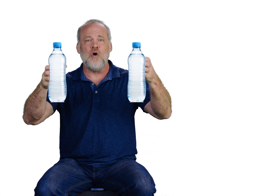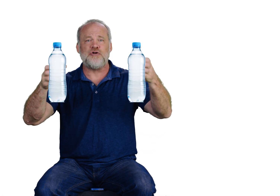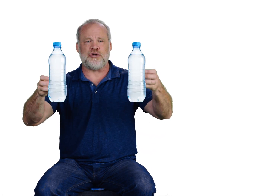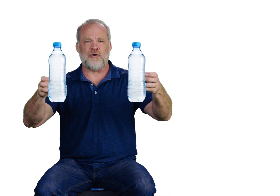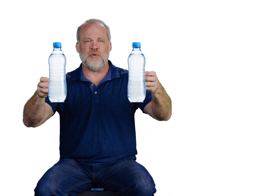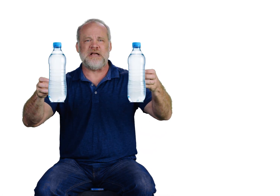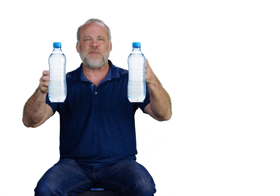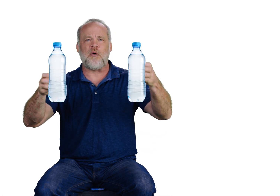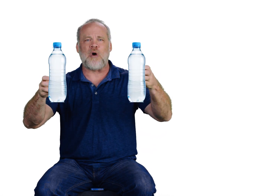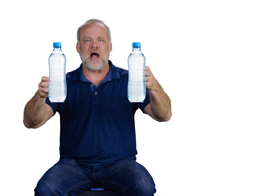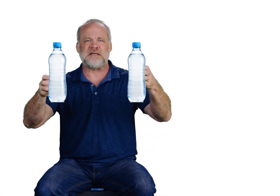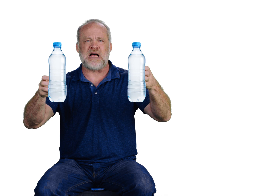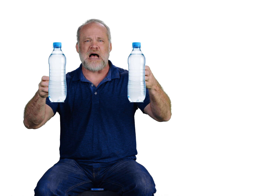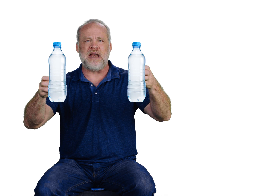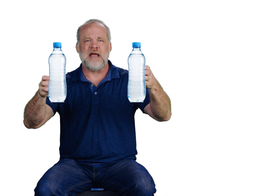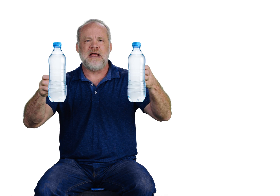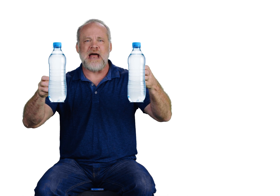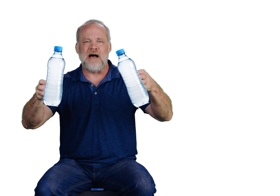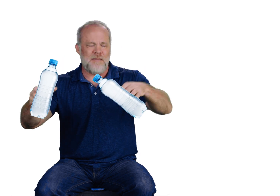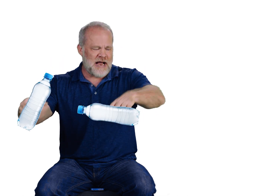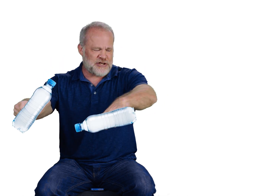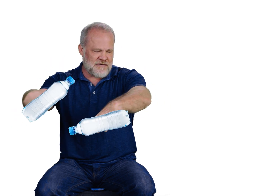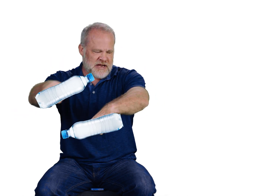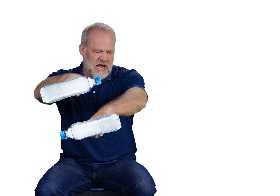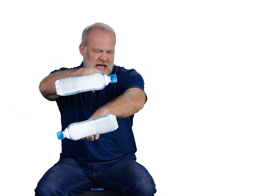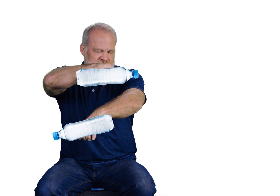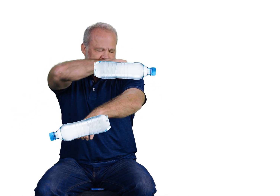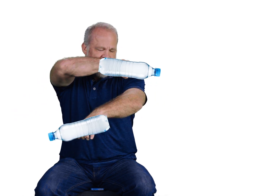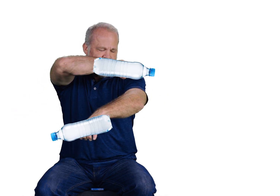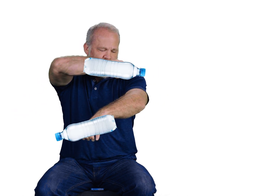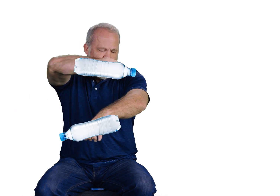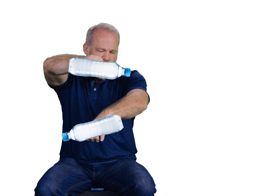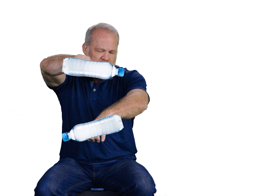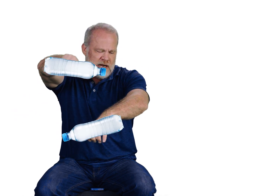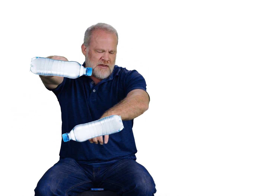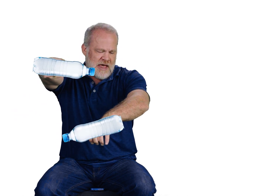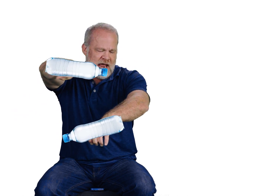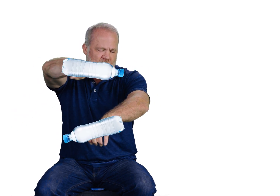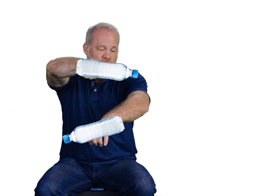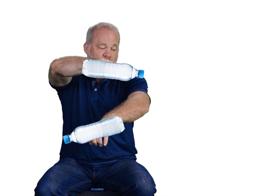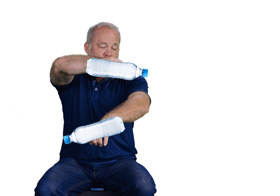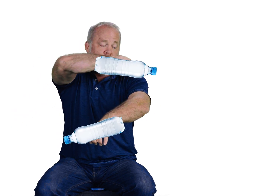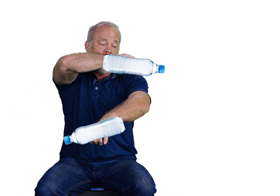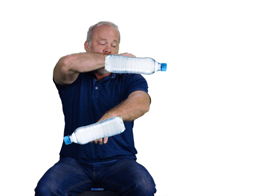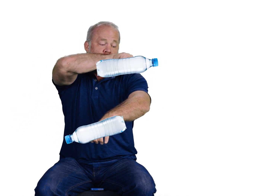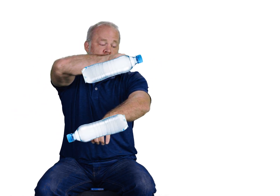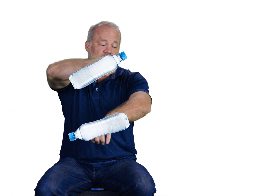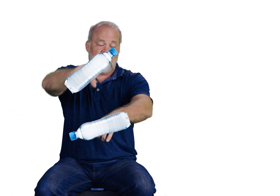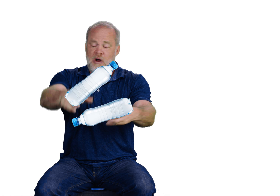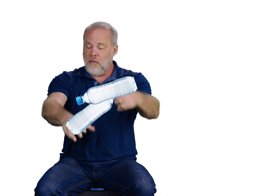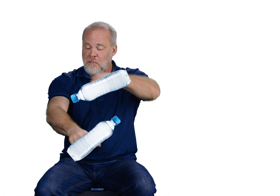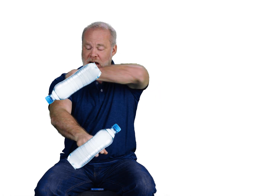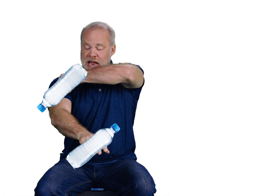H2O2 is peroxide. Now, I imagine I have a cut and I'm pouring that all over my